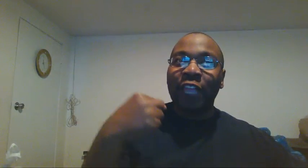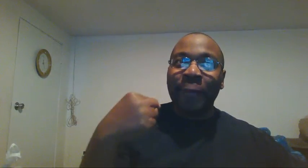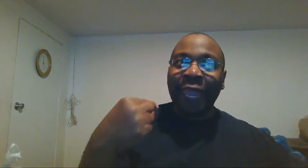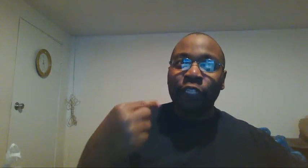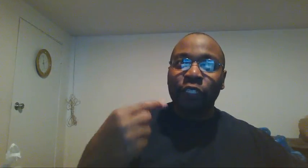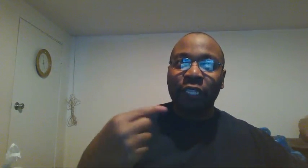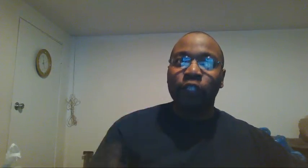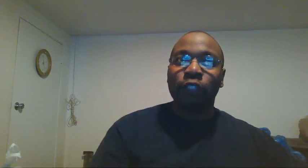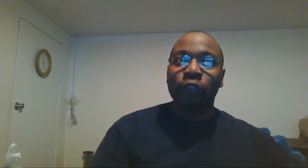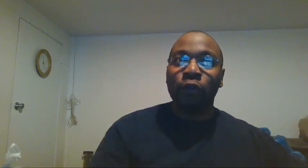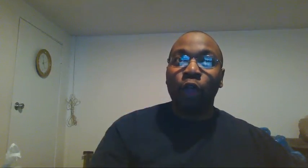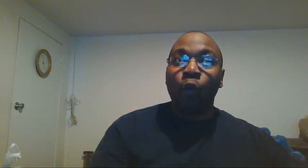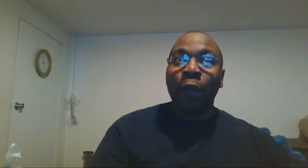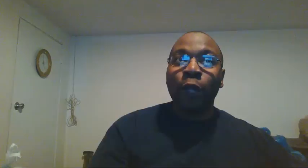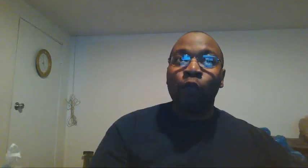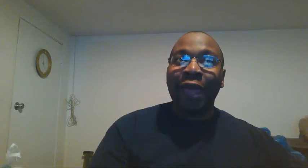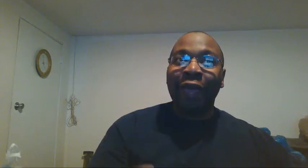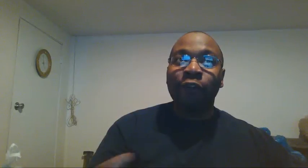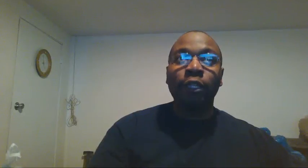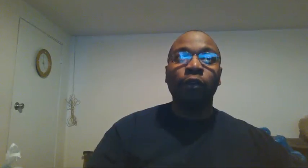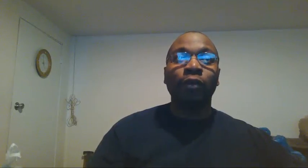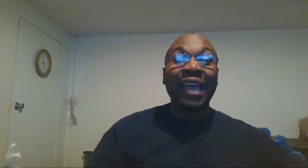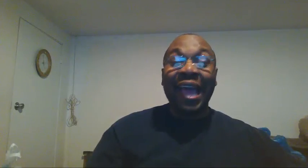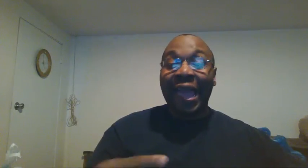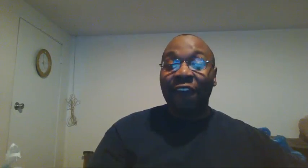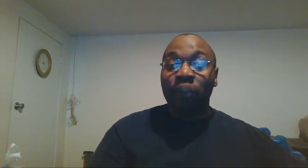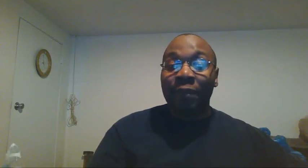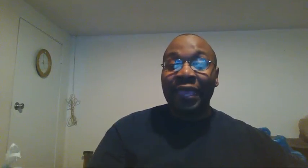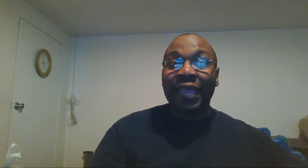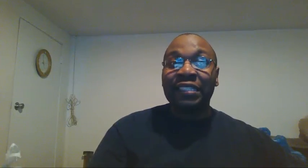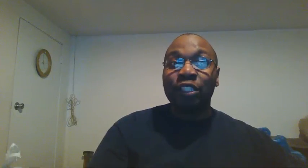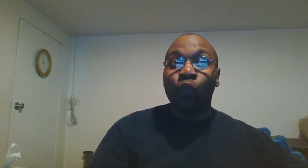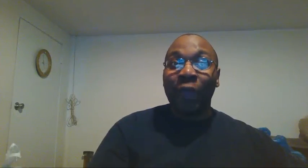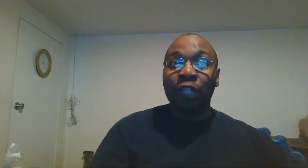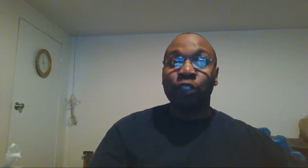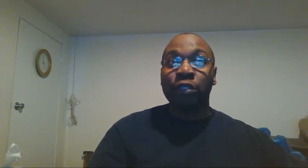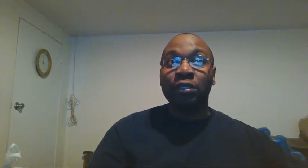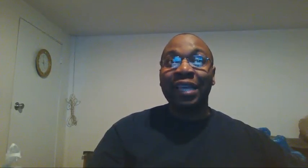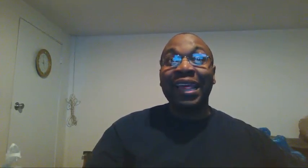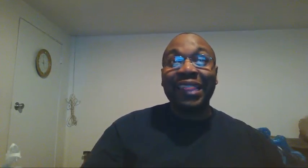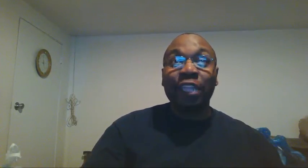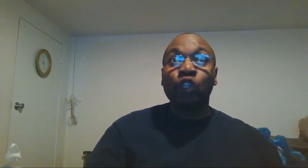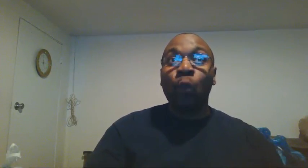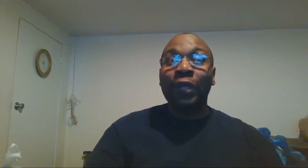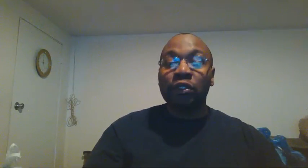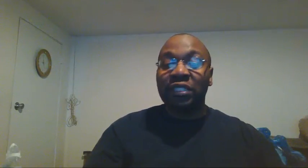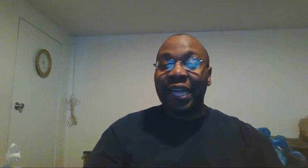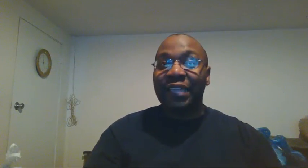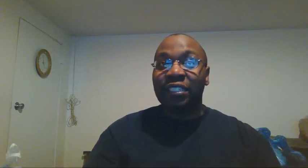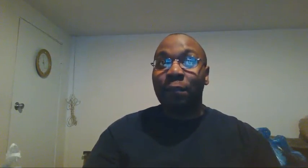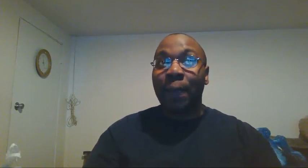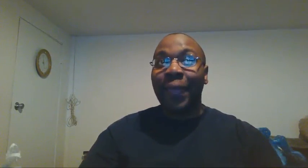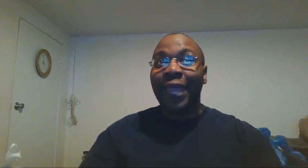patience issue what do i have to do i have to be in situations that is going to test my patience